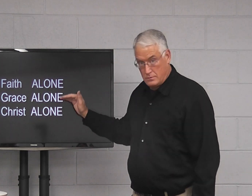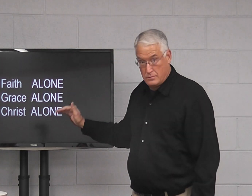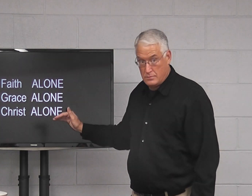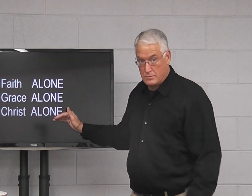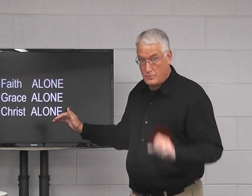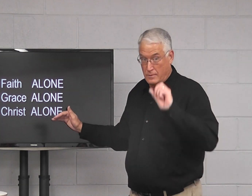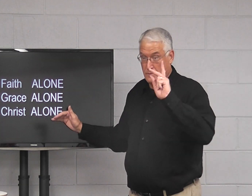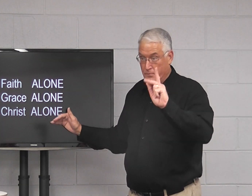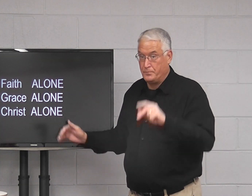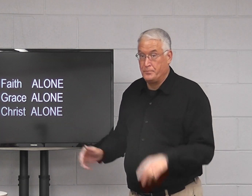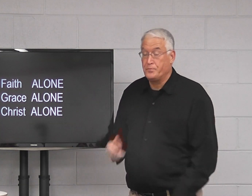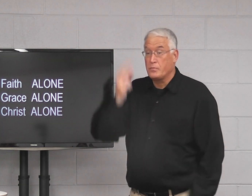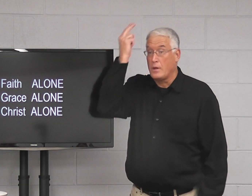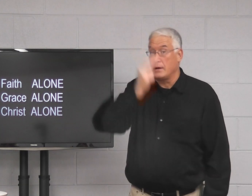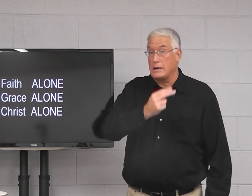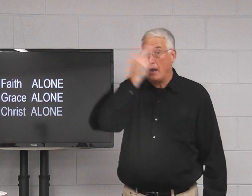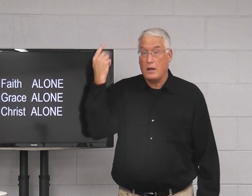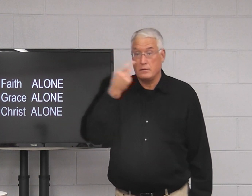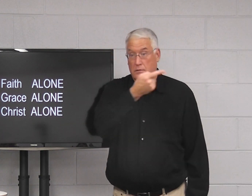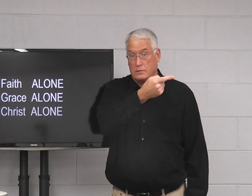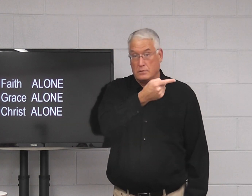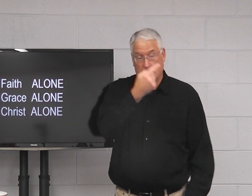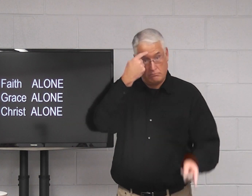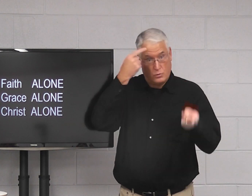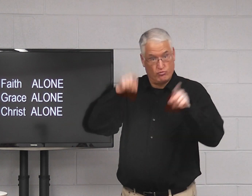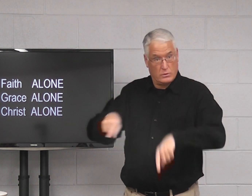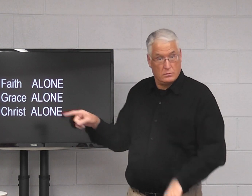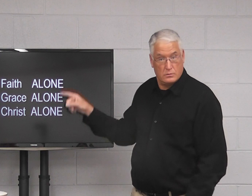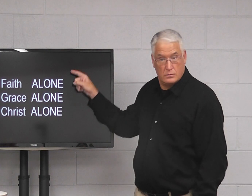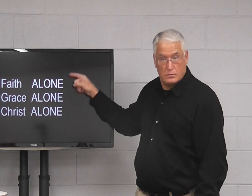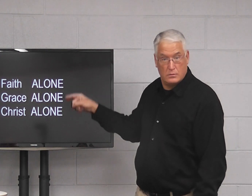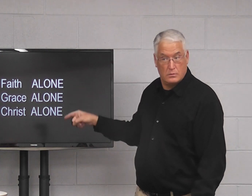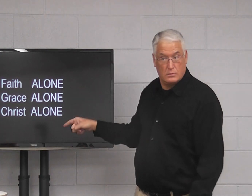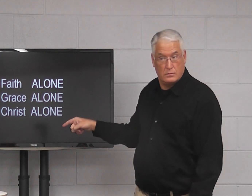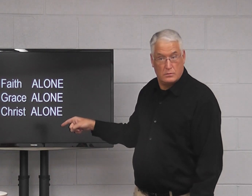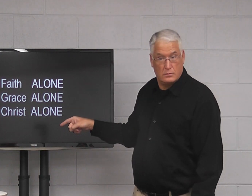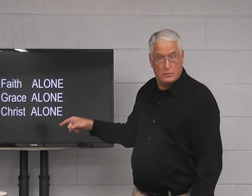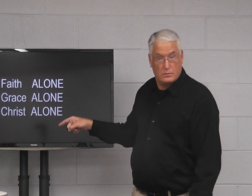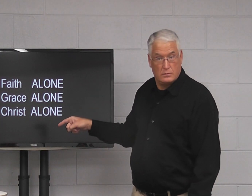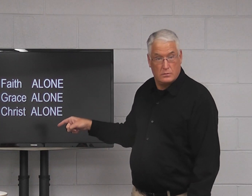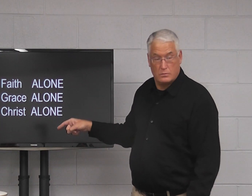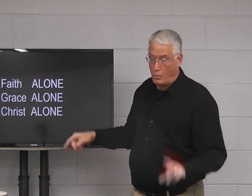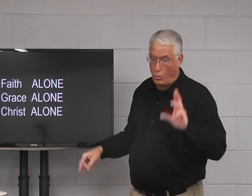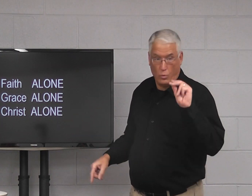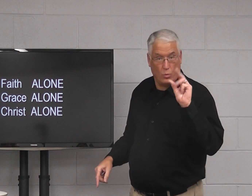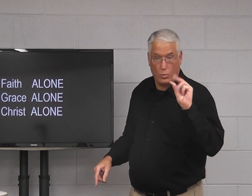that we remember these. The Catholics, do they agree with this? No.